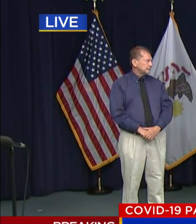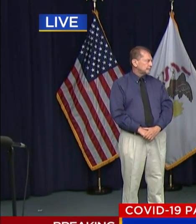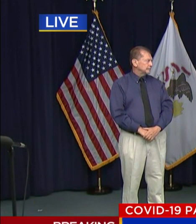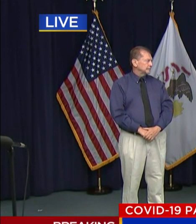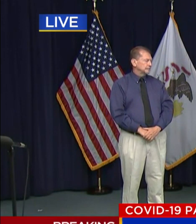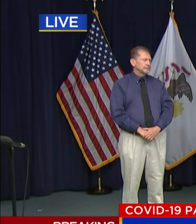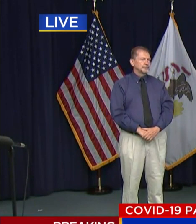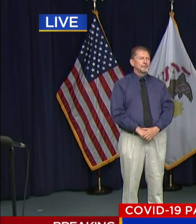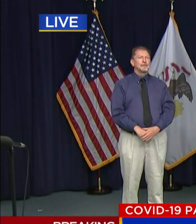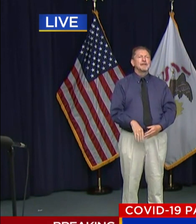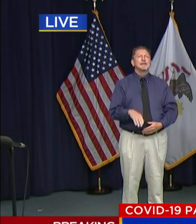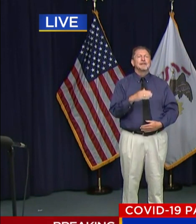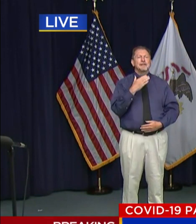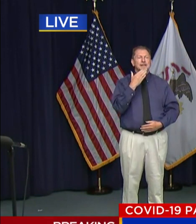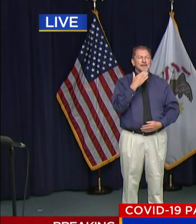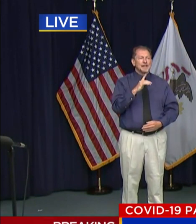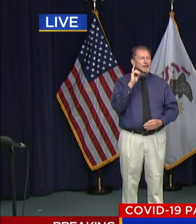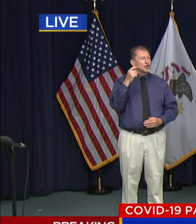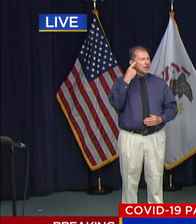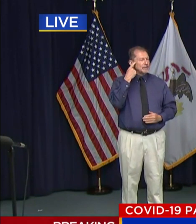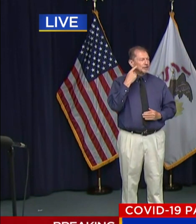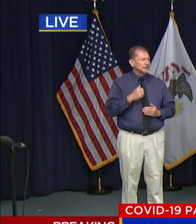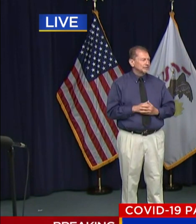Thank you kindly, Governor Pritzker.